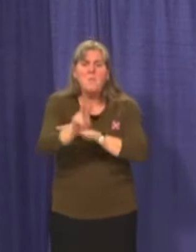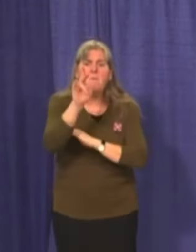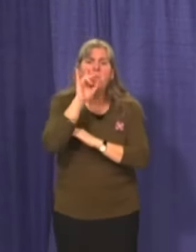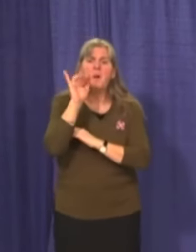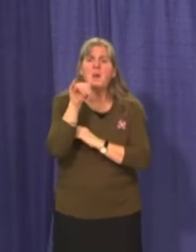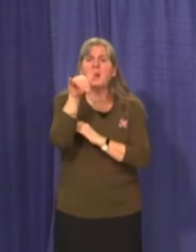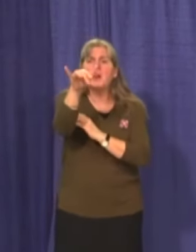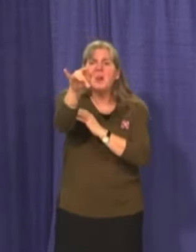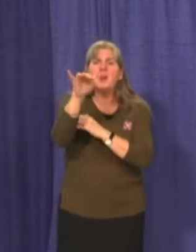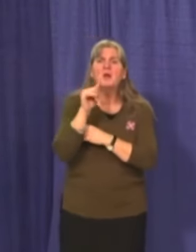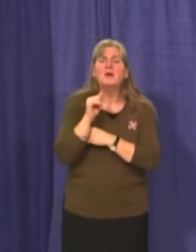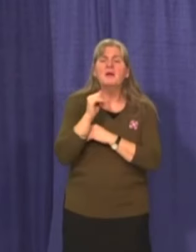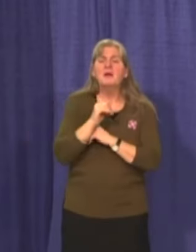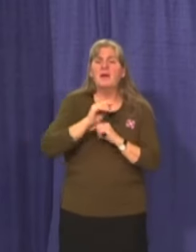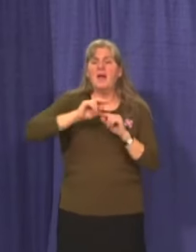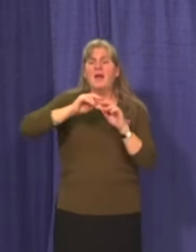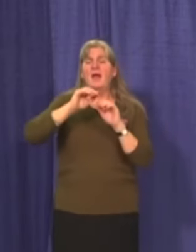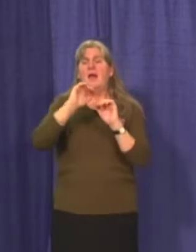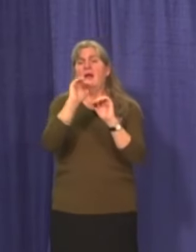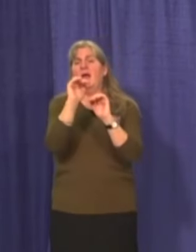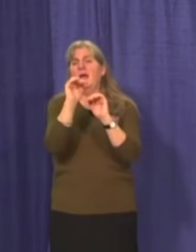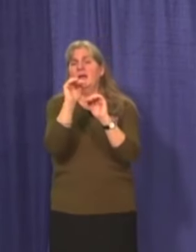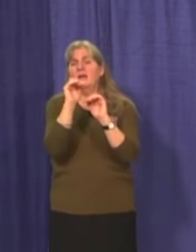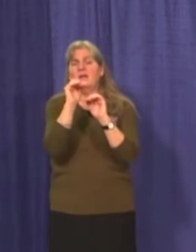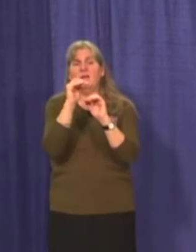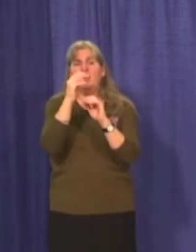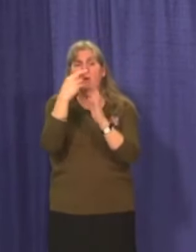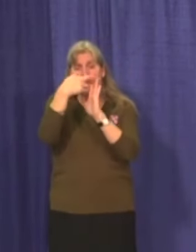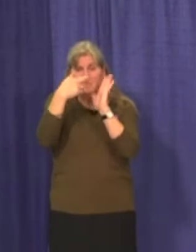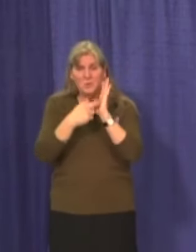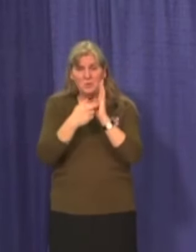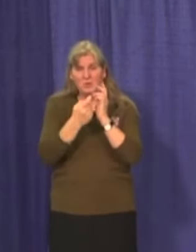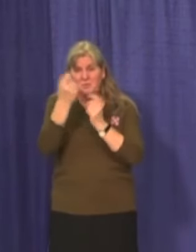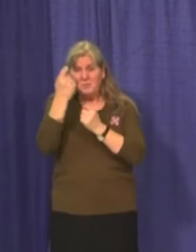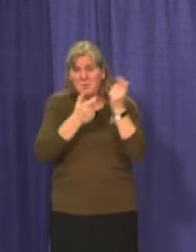when we will be able to relieve some of our public health measures in place.